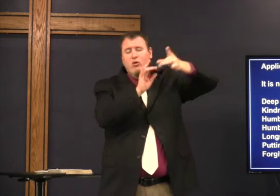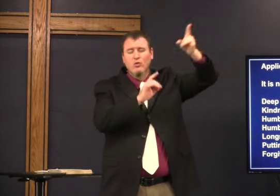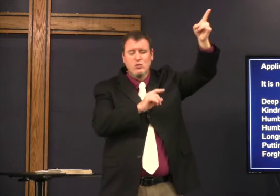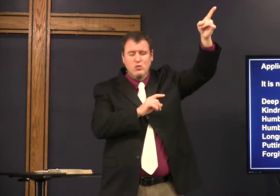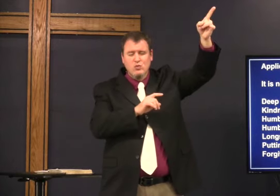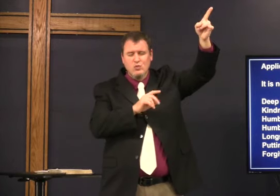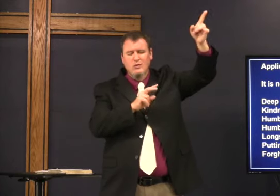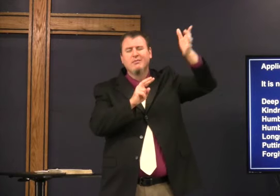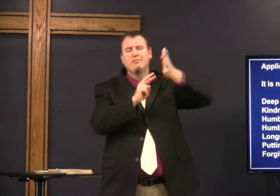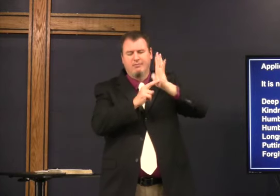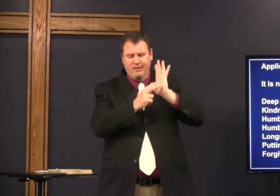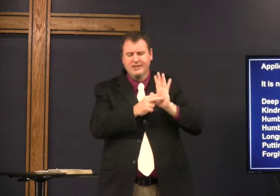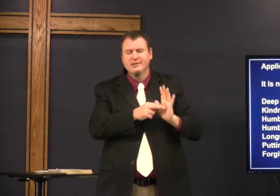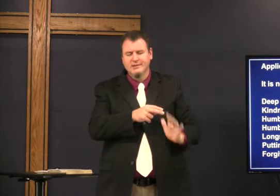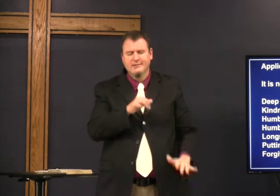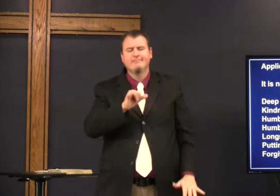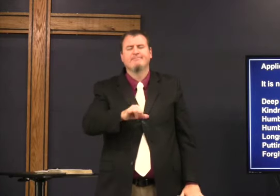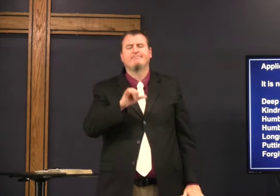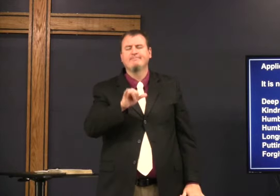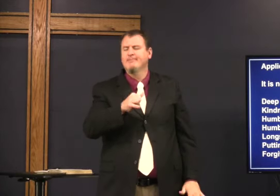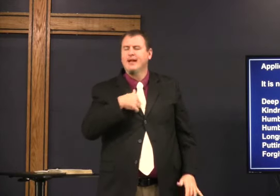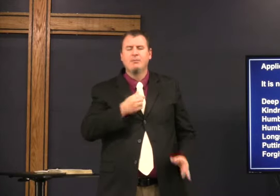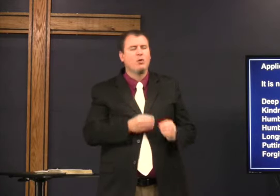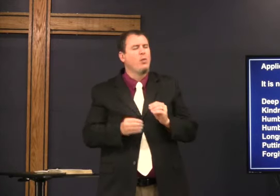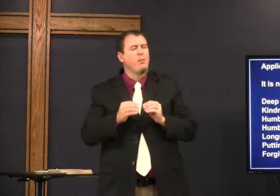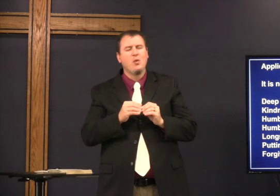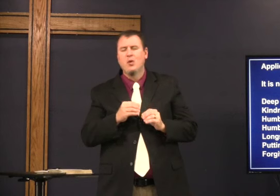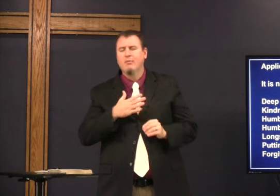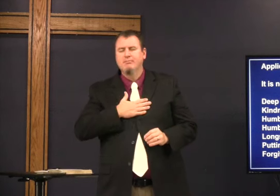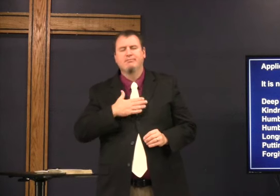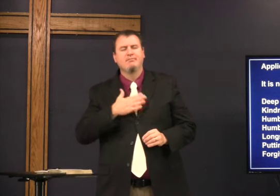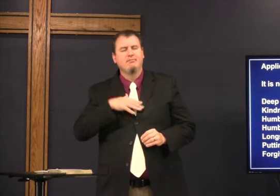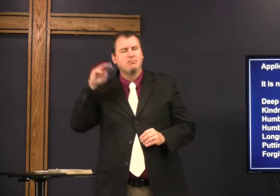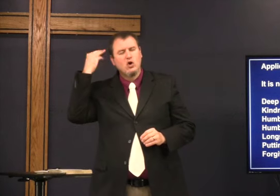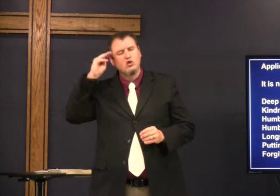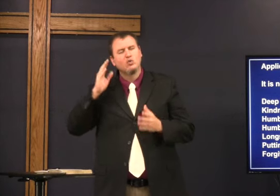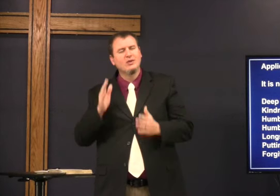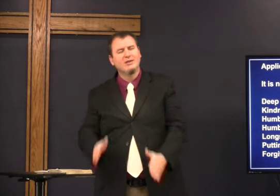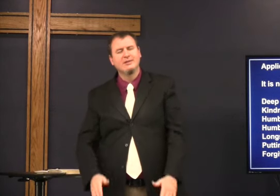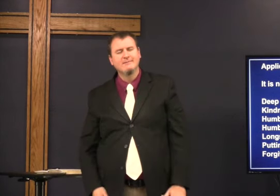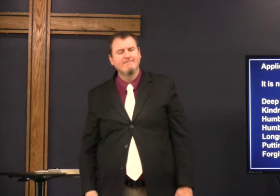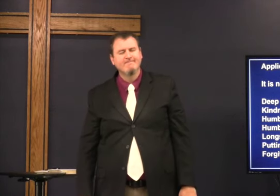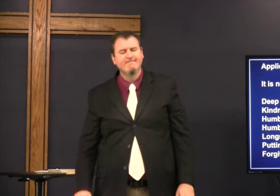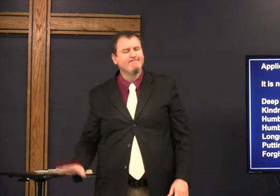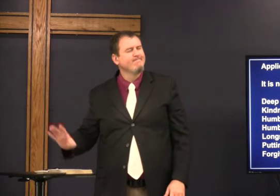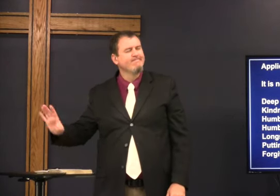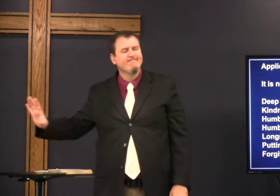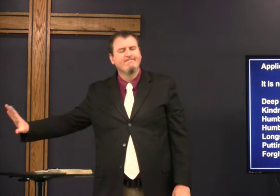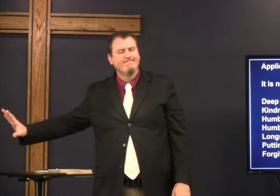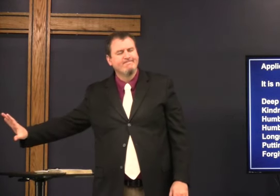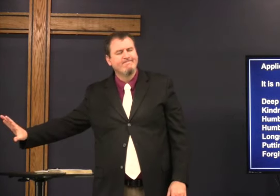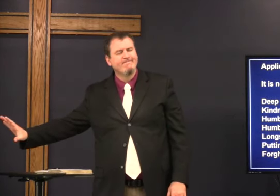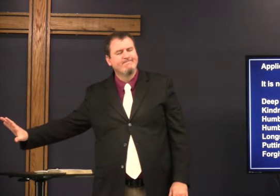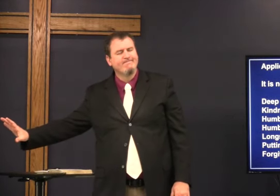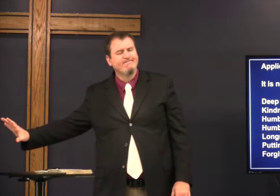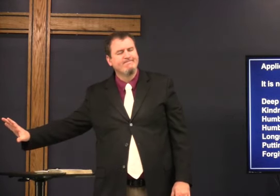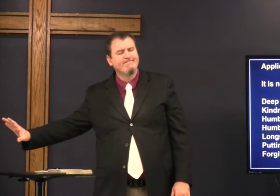I belong to you that means that I am no more going to follow my own ways